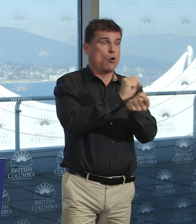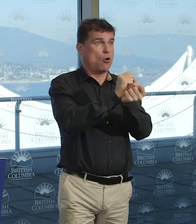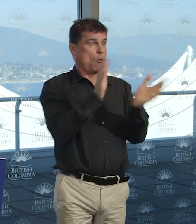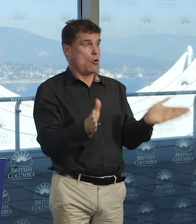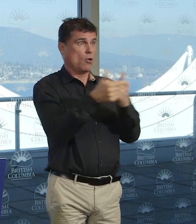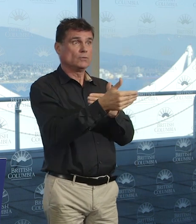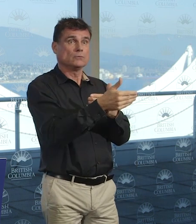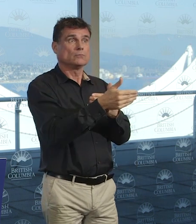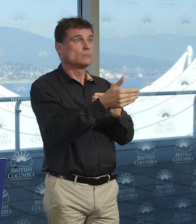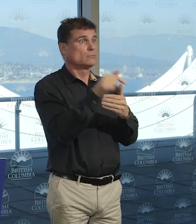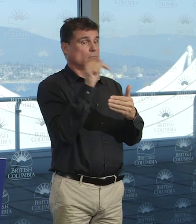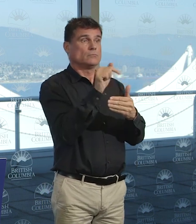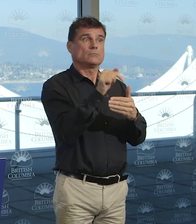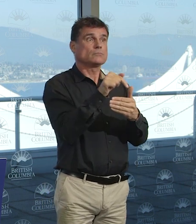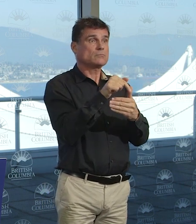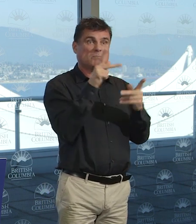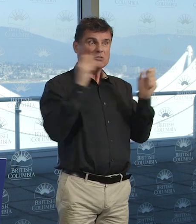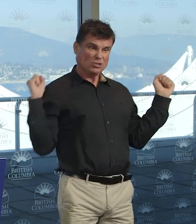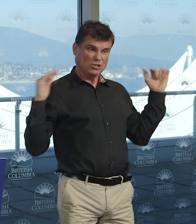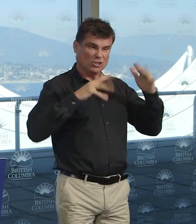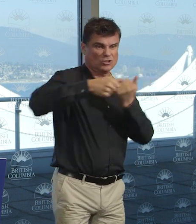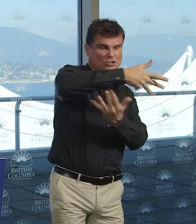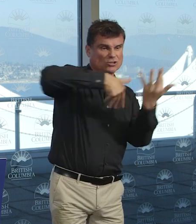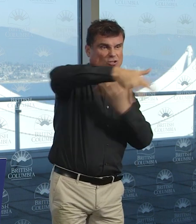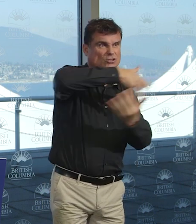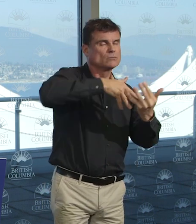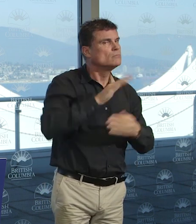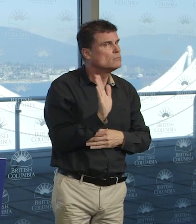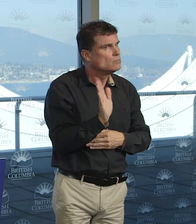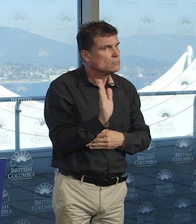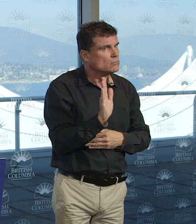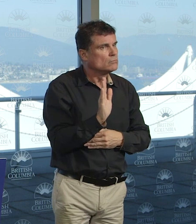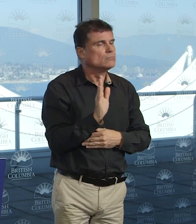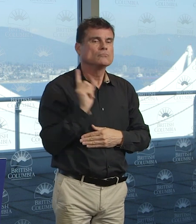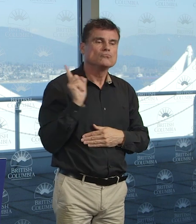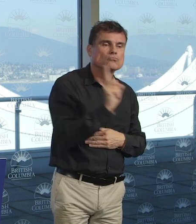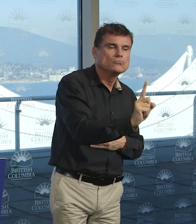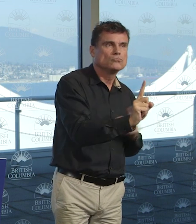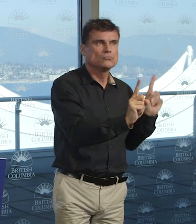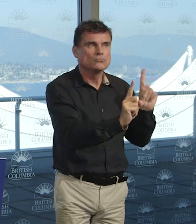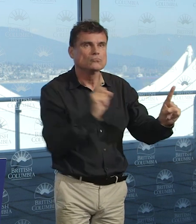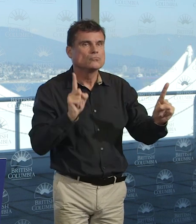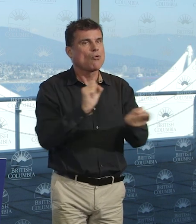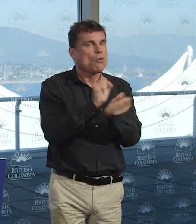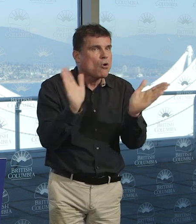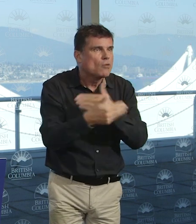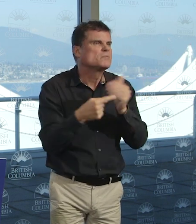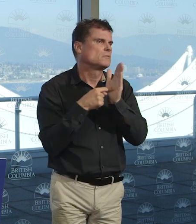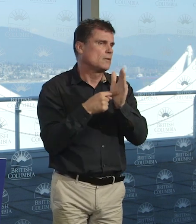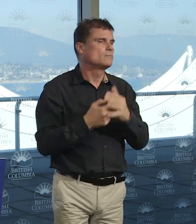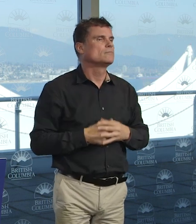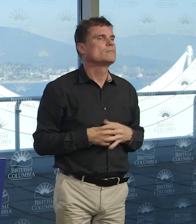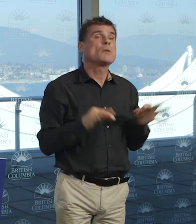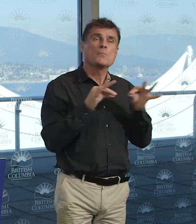groups. It's also important, and I've talked about this, for us to go outside. But like we do when we're inside,